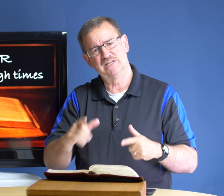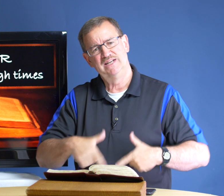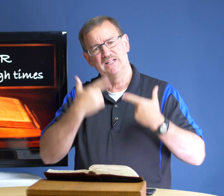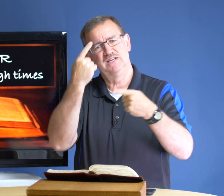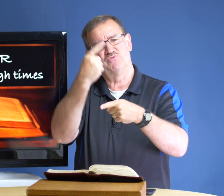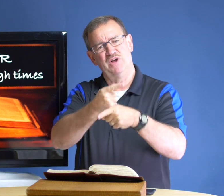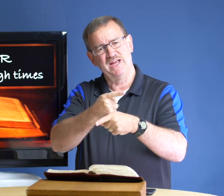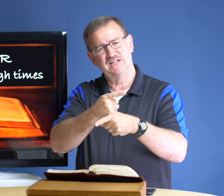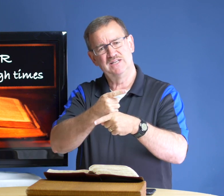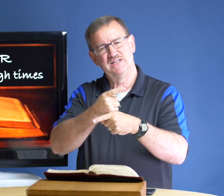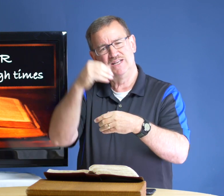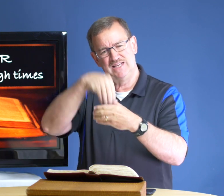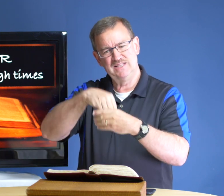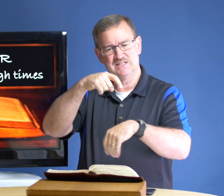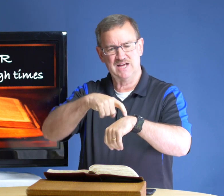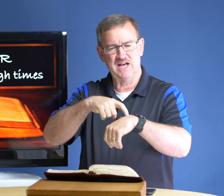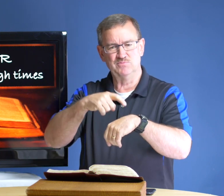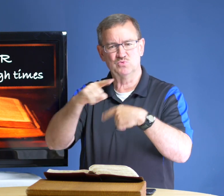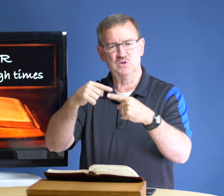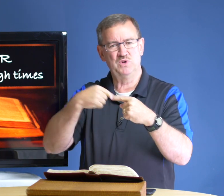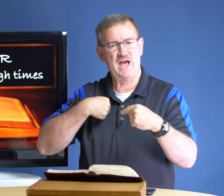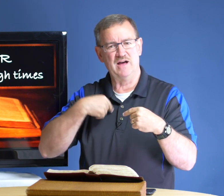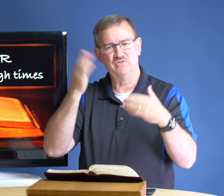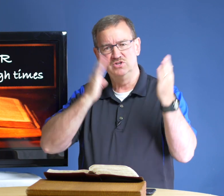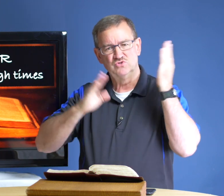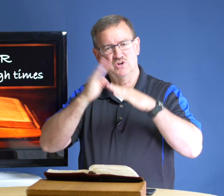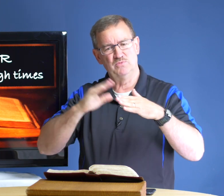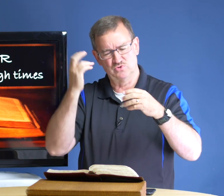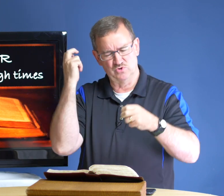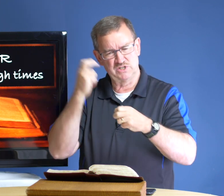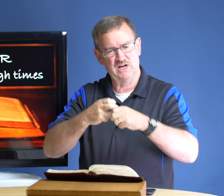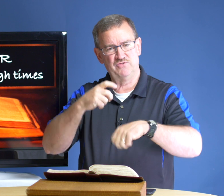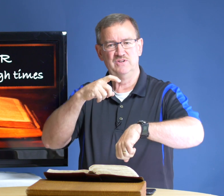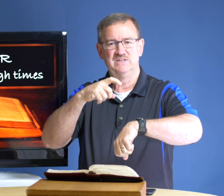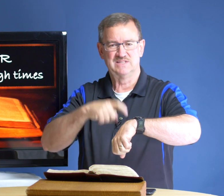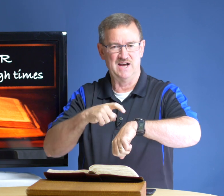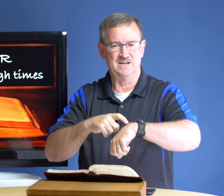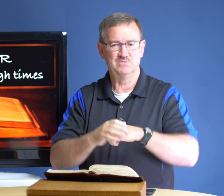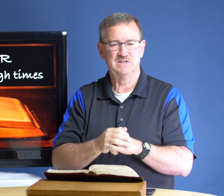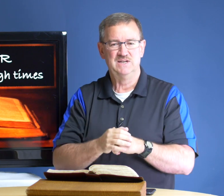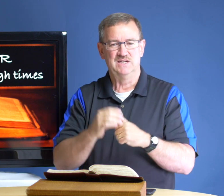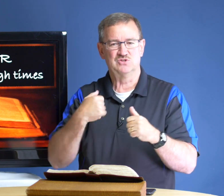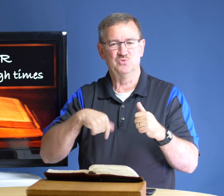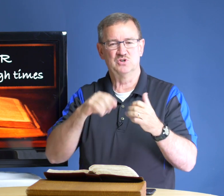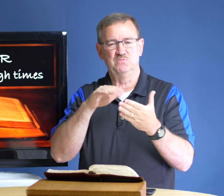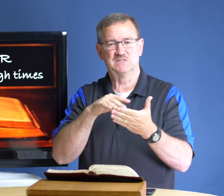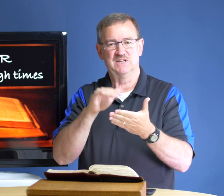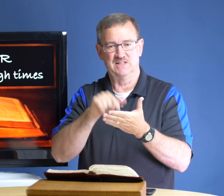live right in the times when we have troubles or tough times and so we're going to be studying